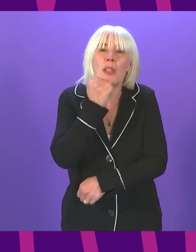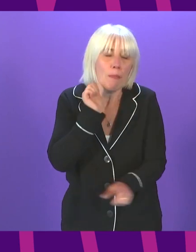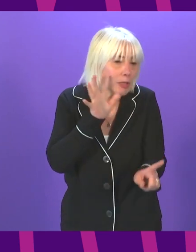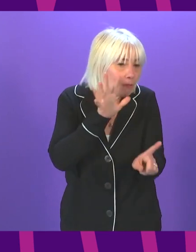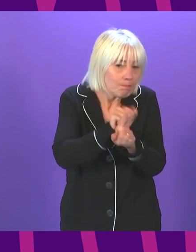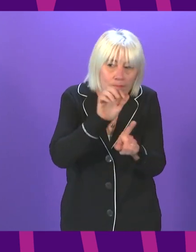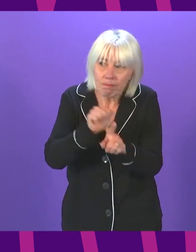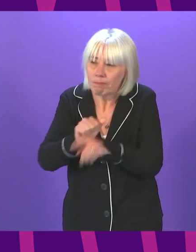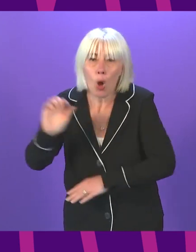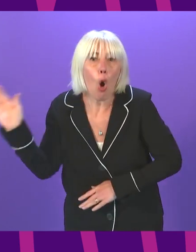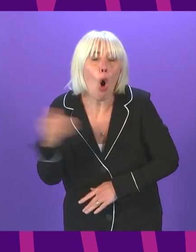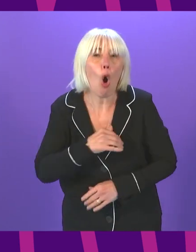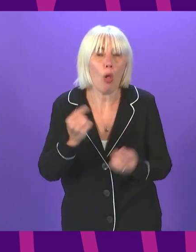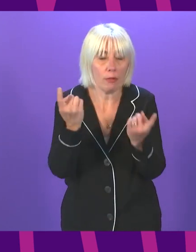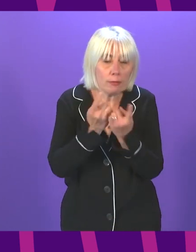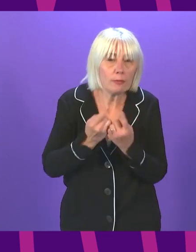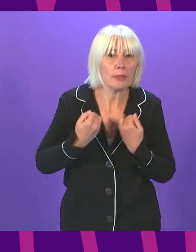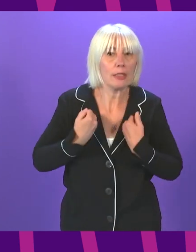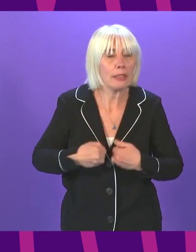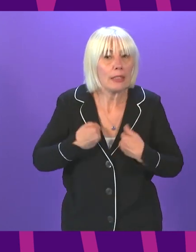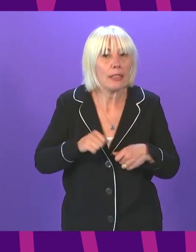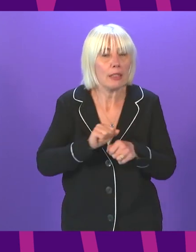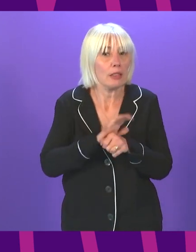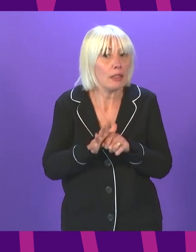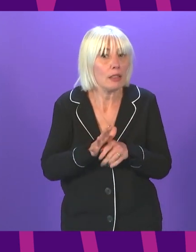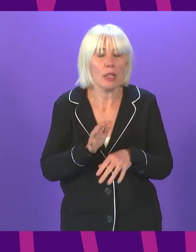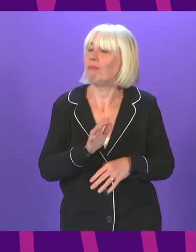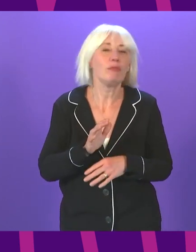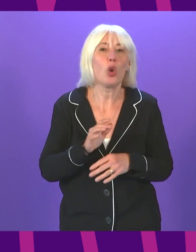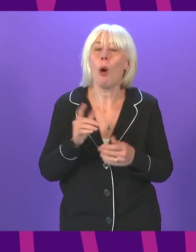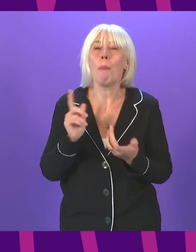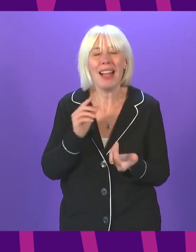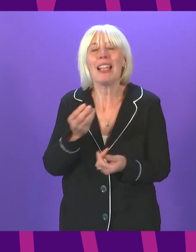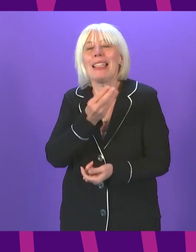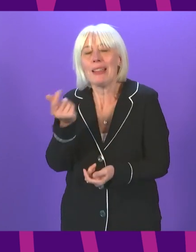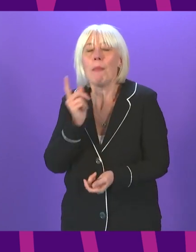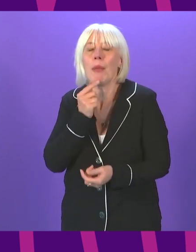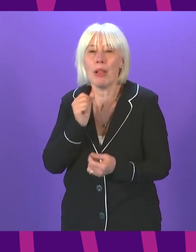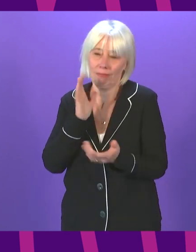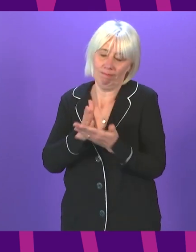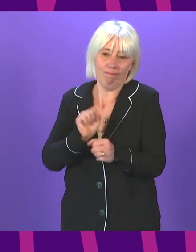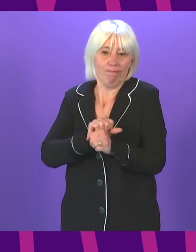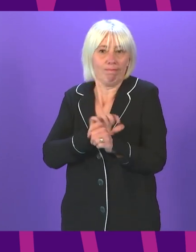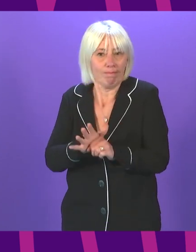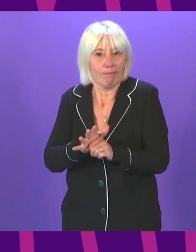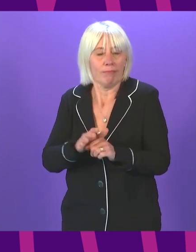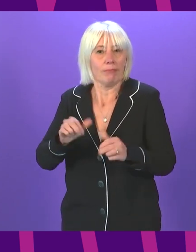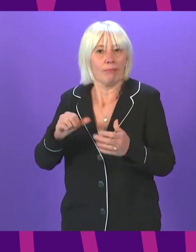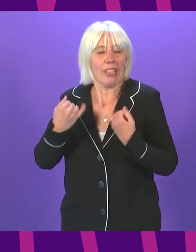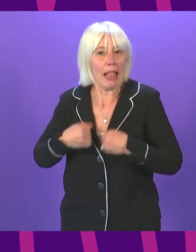caused by Covid. For example, they include people who do not require hospital treatment, but still go on to suffer long Covid.